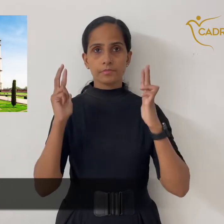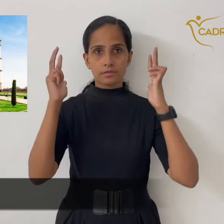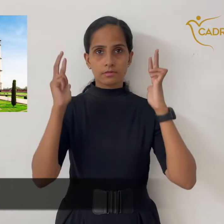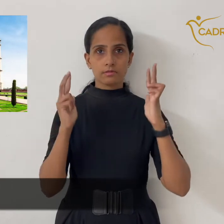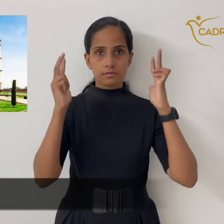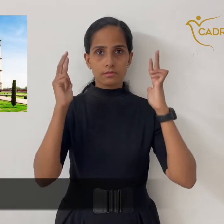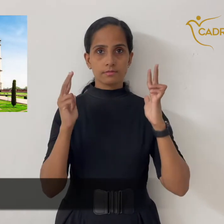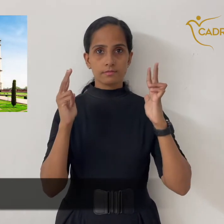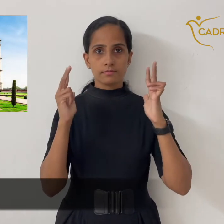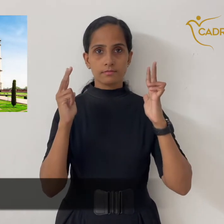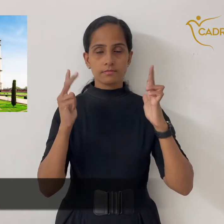Agra